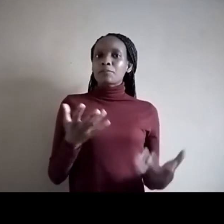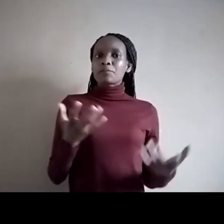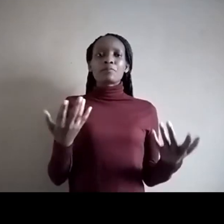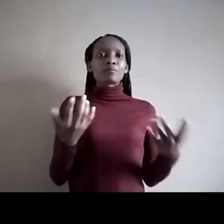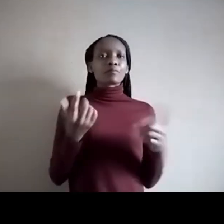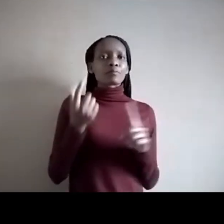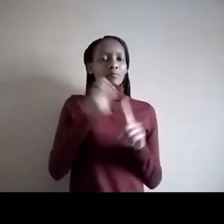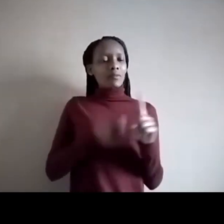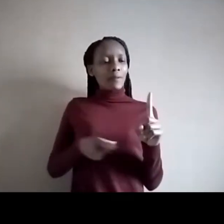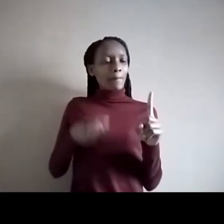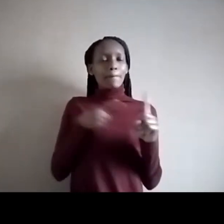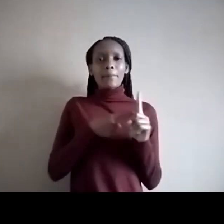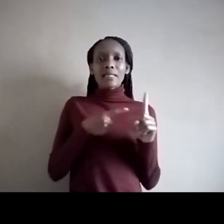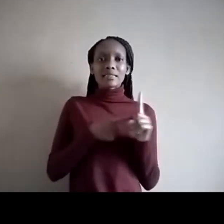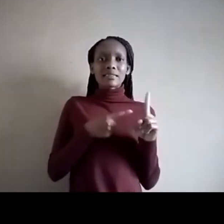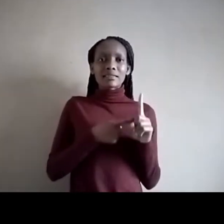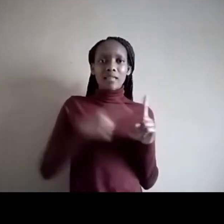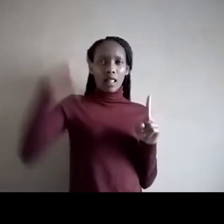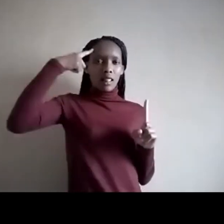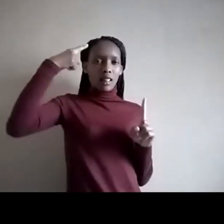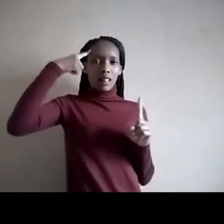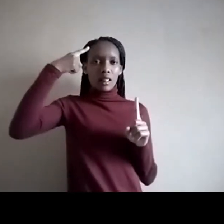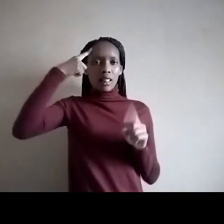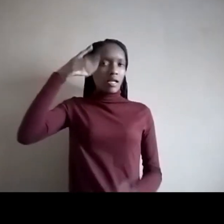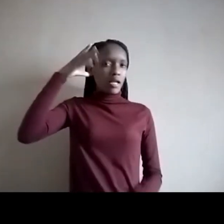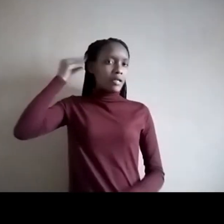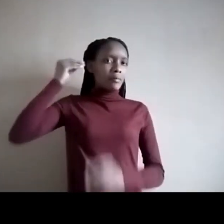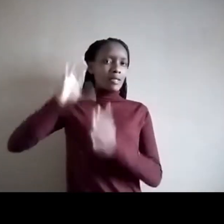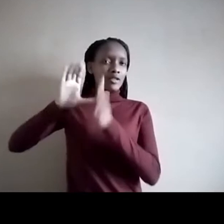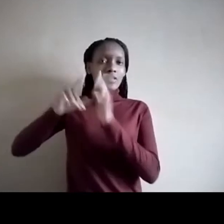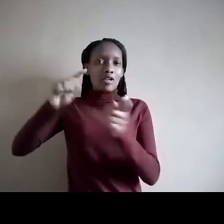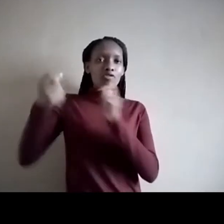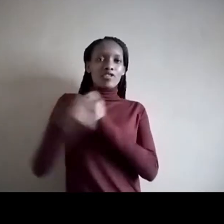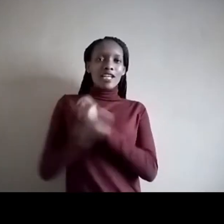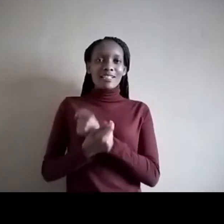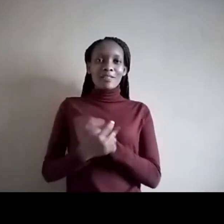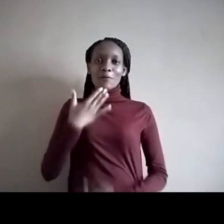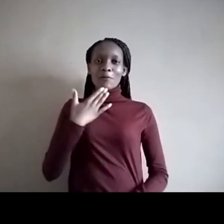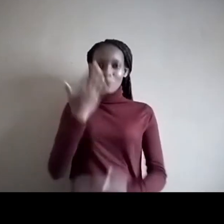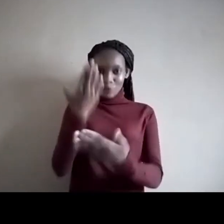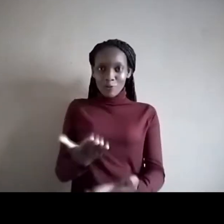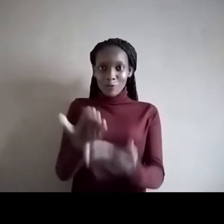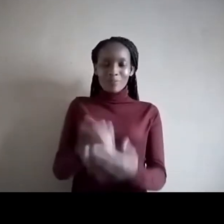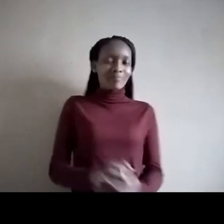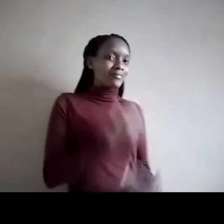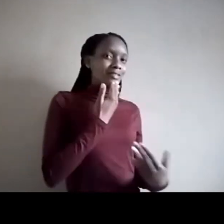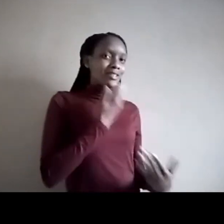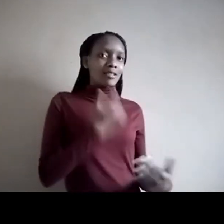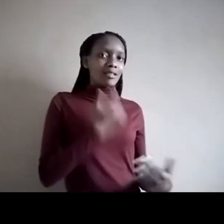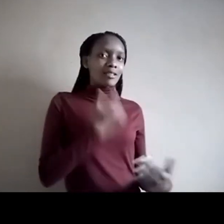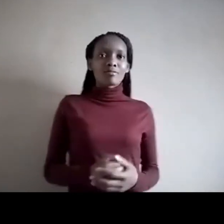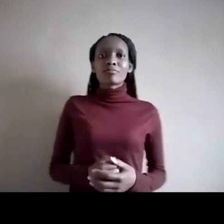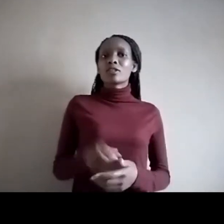the way people think and experience disability, it is you. Thank you. Not because you deny